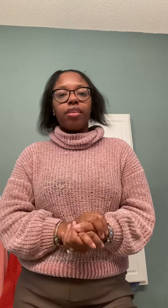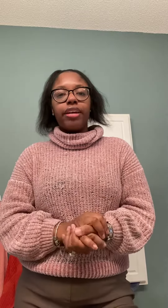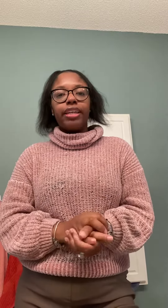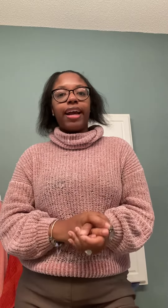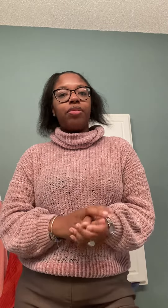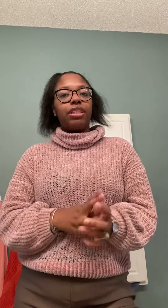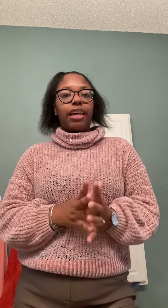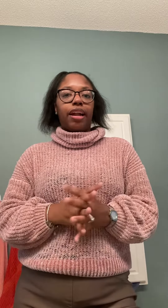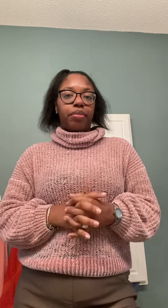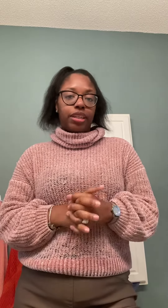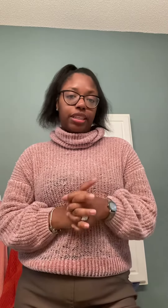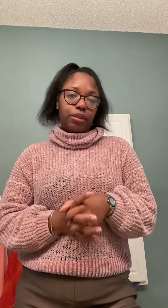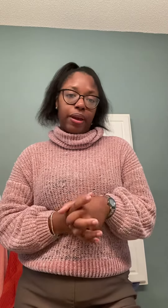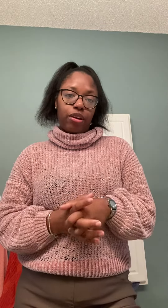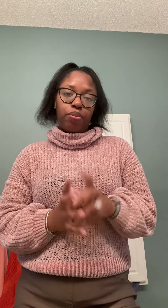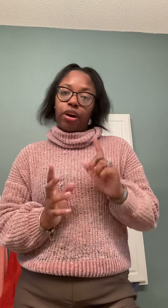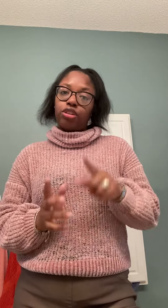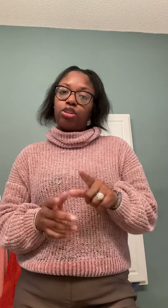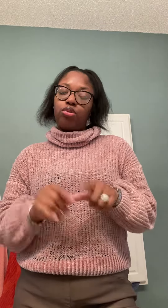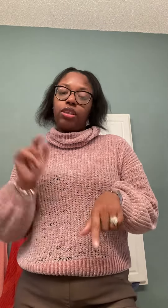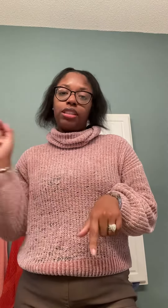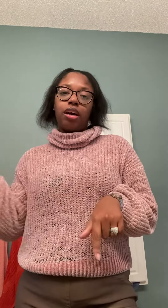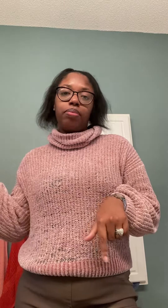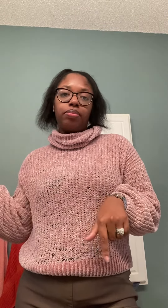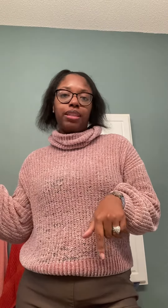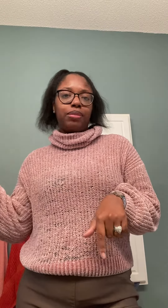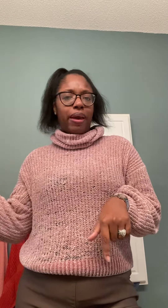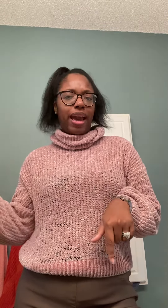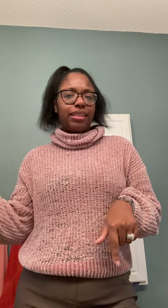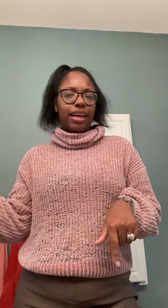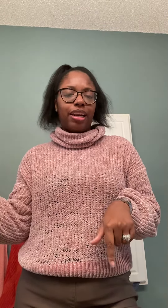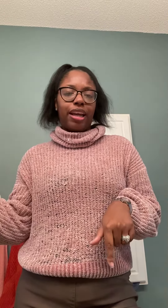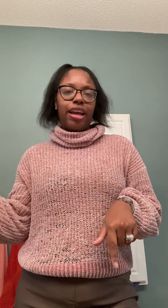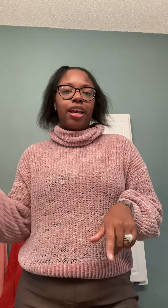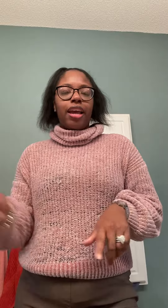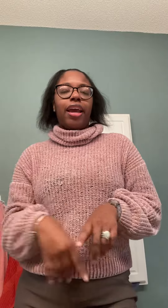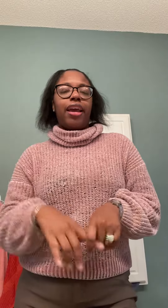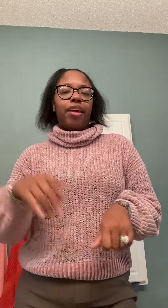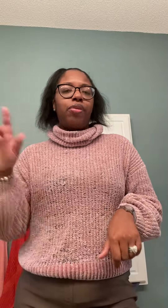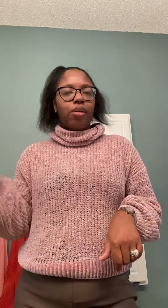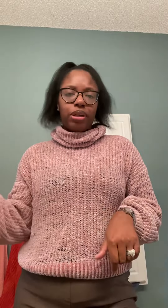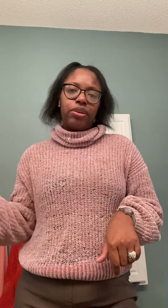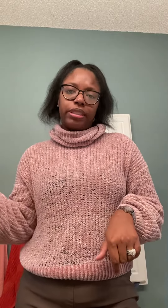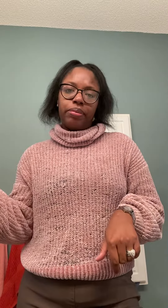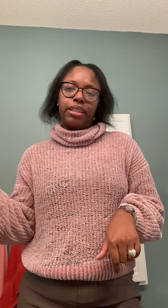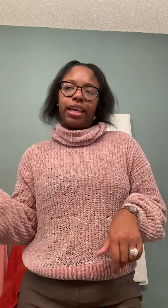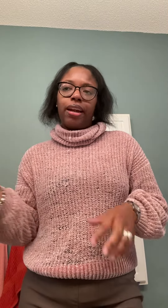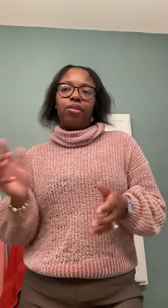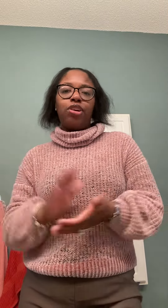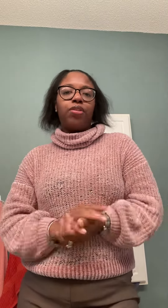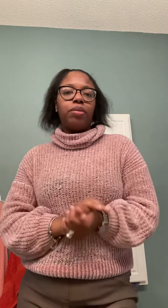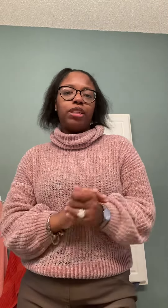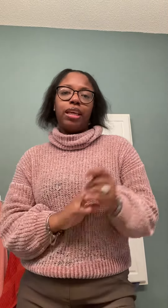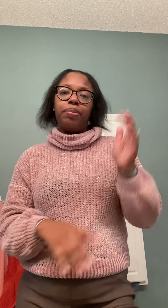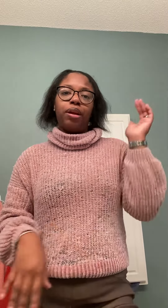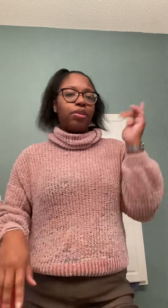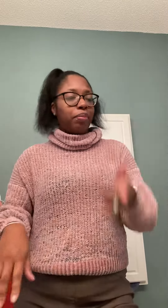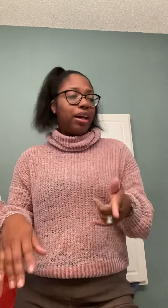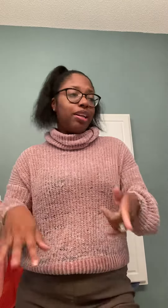Thugging it out, we just had our Motherhoods Panel Part 2 this past Saturday. And we're going to be doing something this Saturday. I don't know if I'm going to keep it up with the mothers